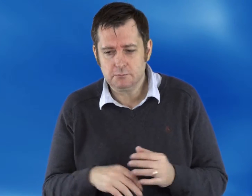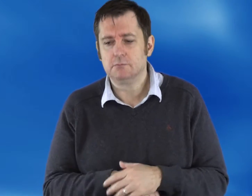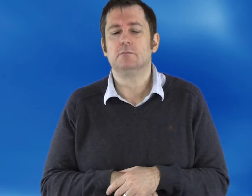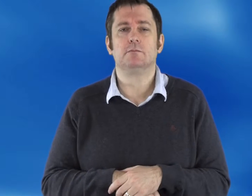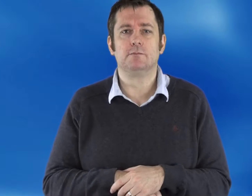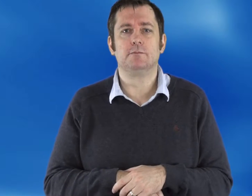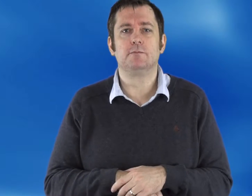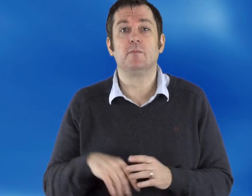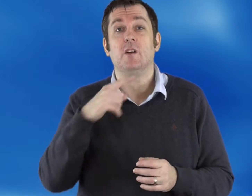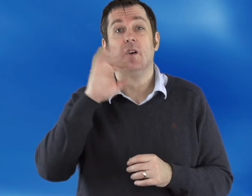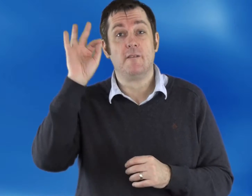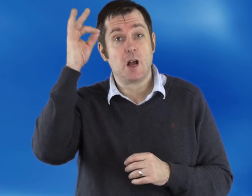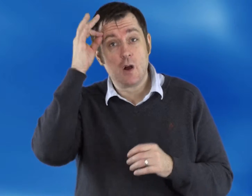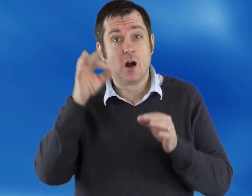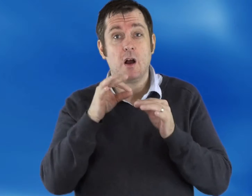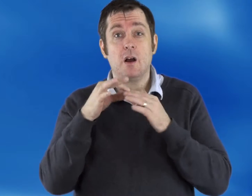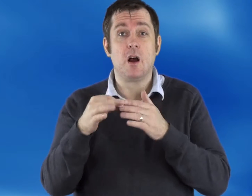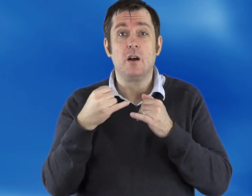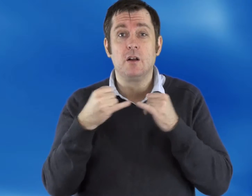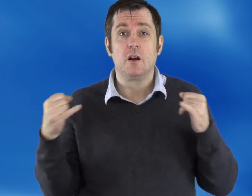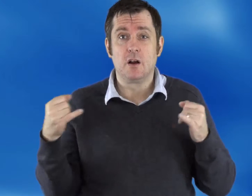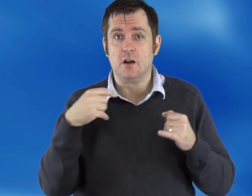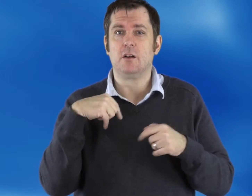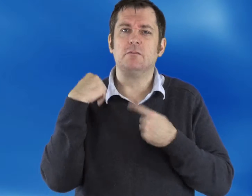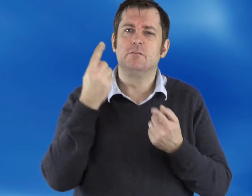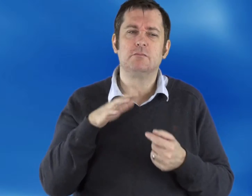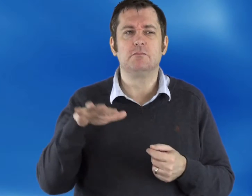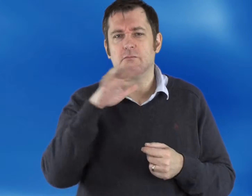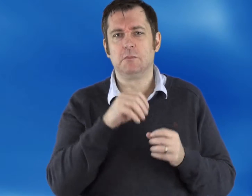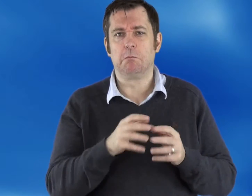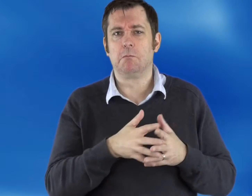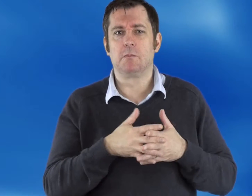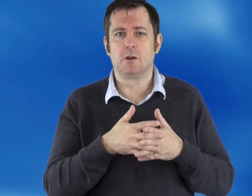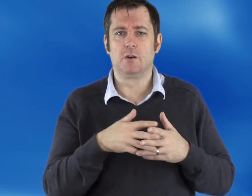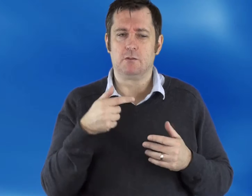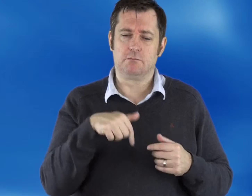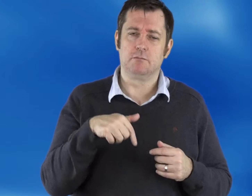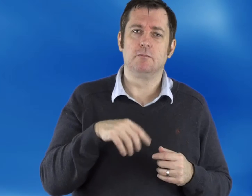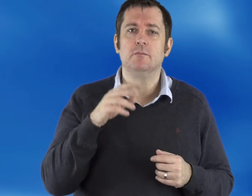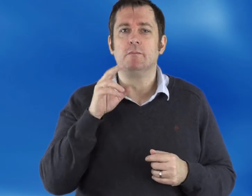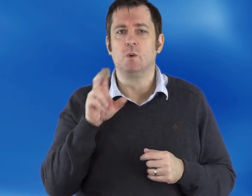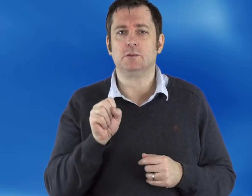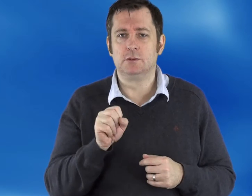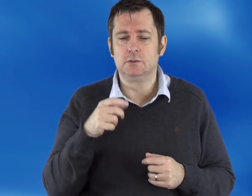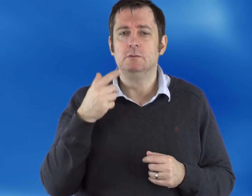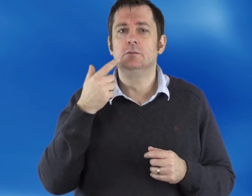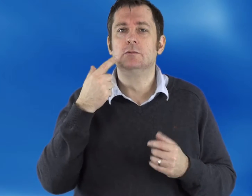U.S. guidelines state that captions or some form of written text must be implemented to facilitate